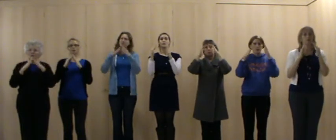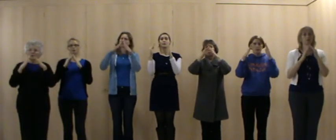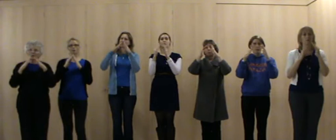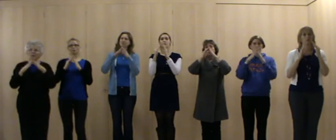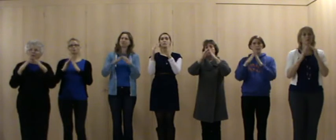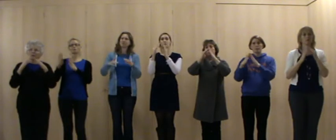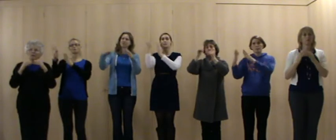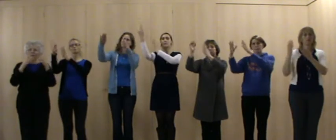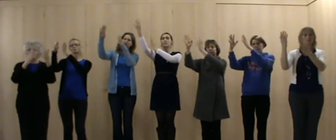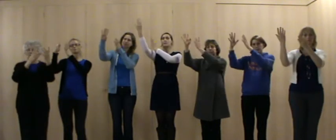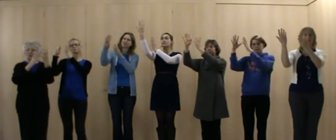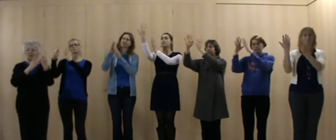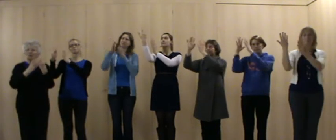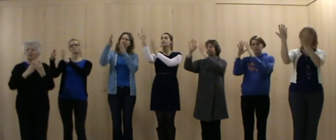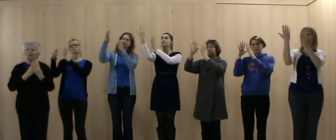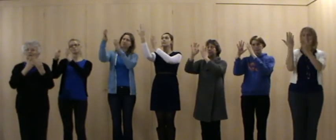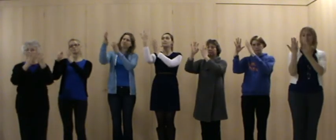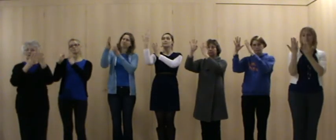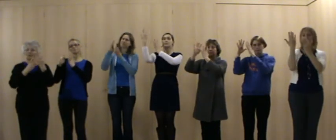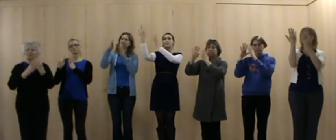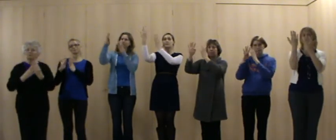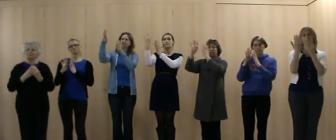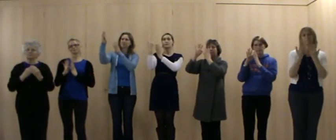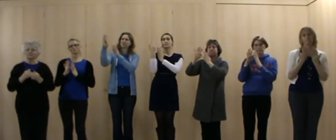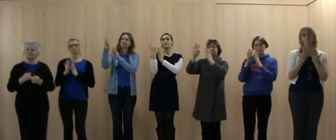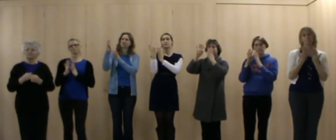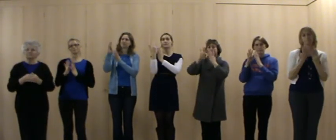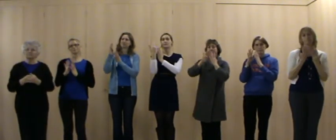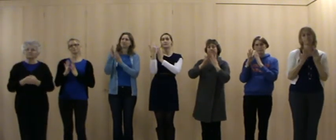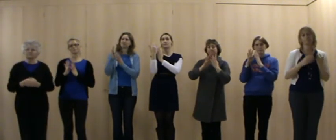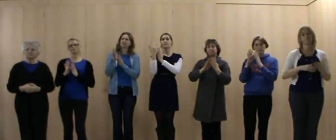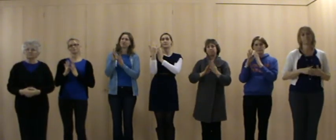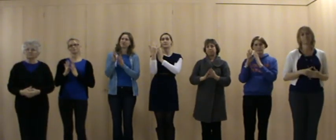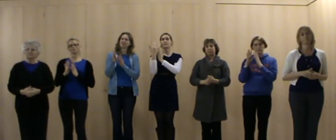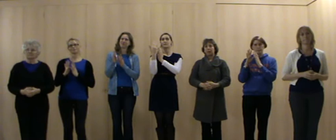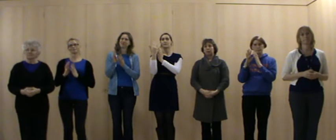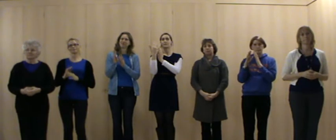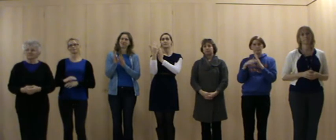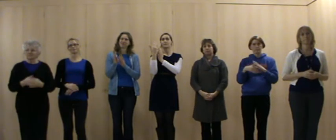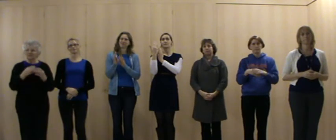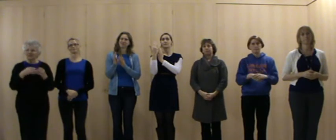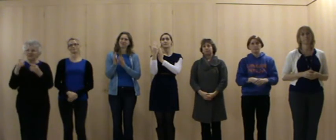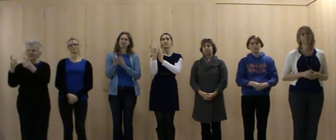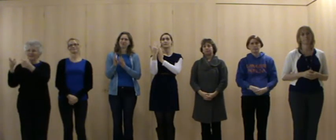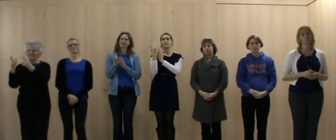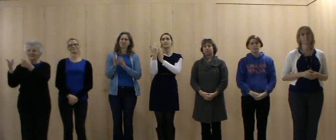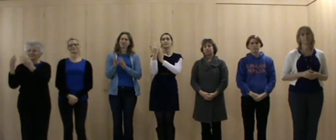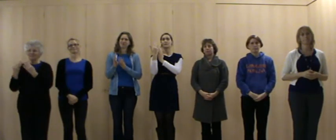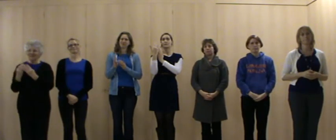the dark cloud inside out boys the